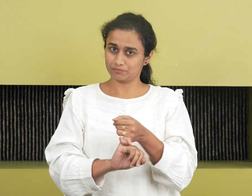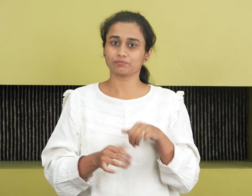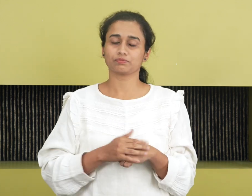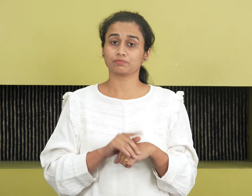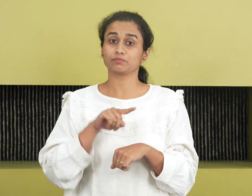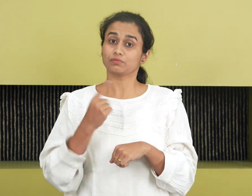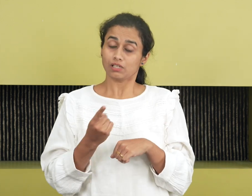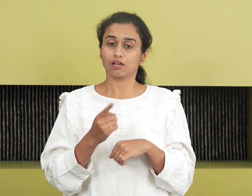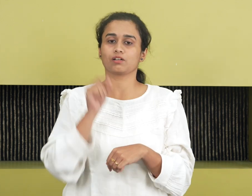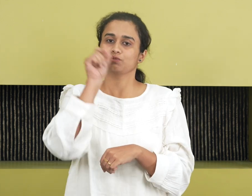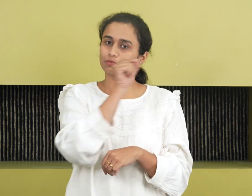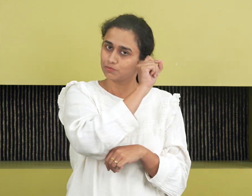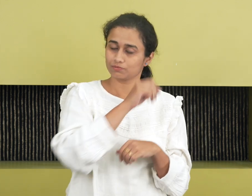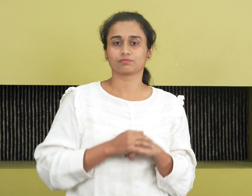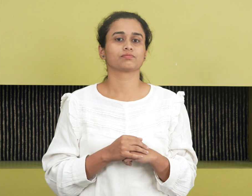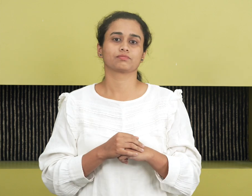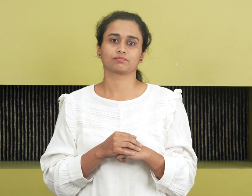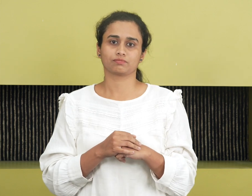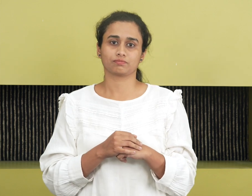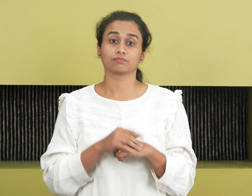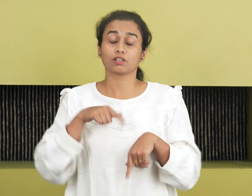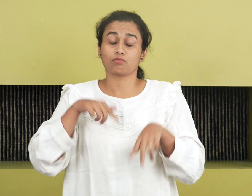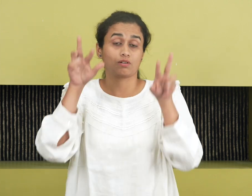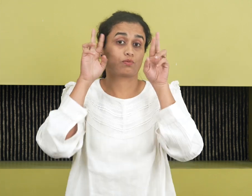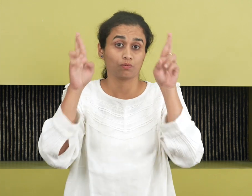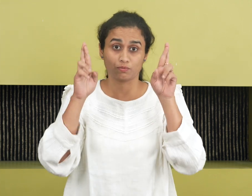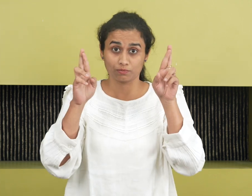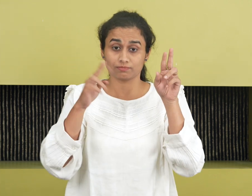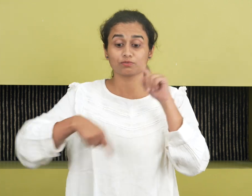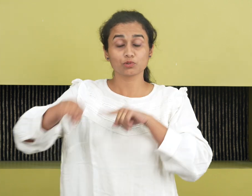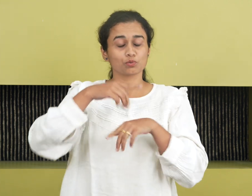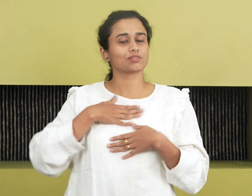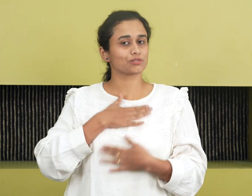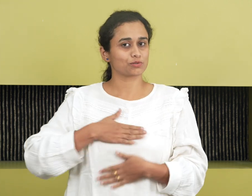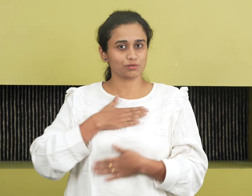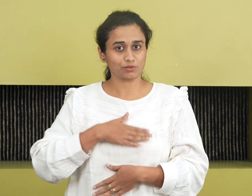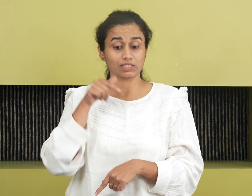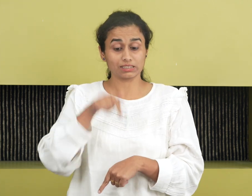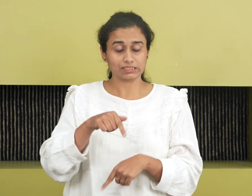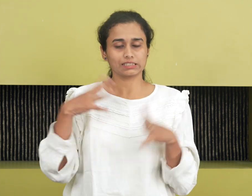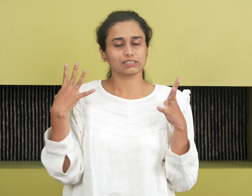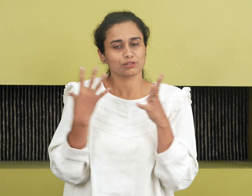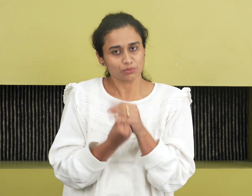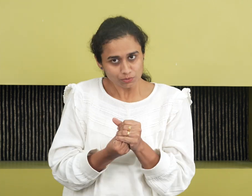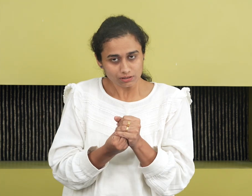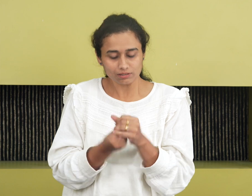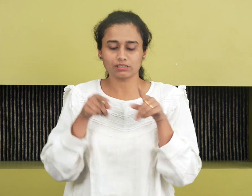We hope you will enjoy this unity in heterogeneity.